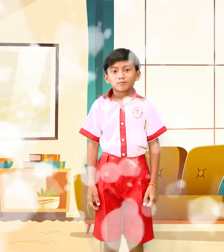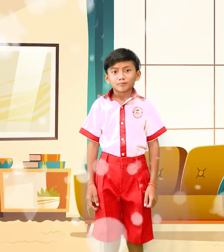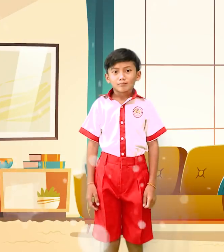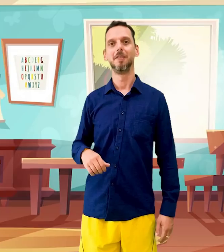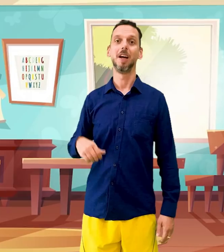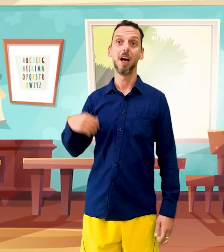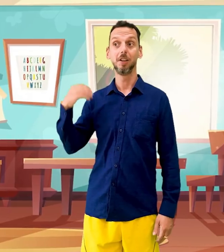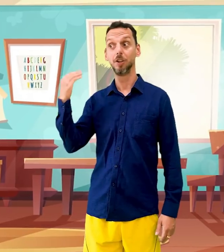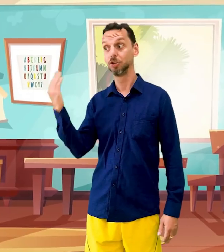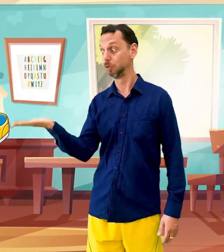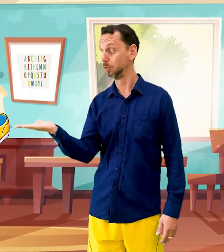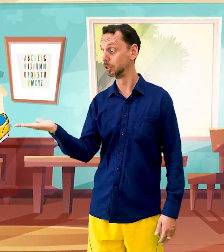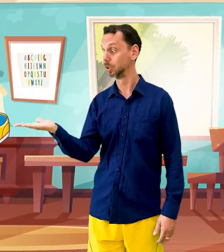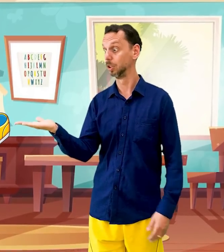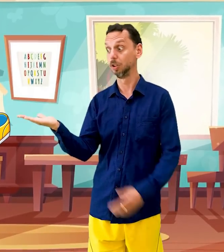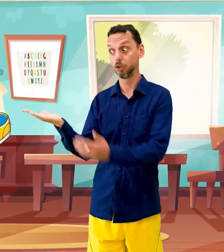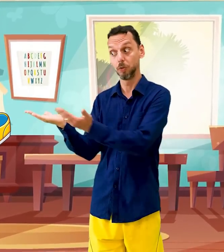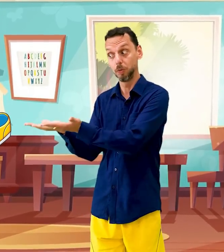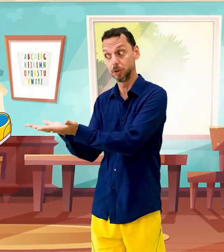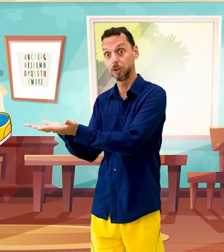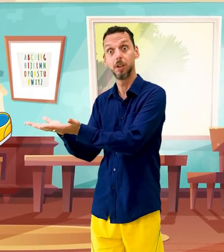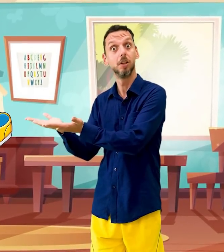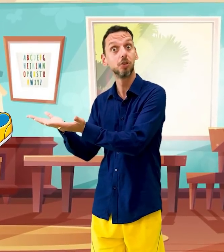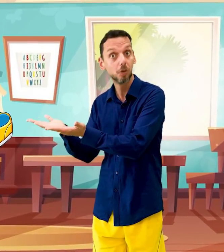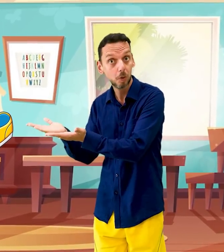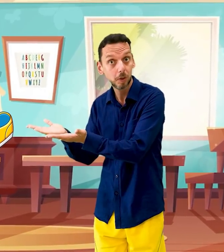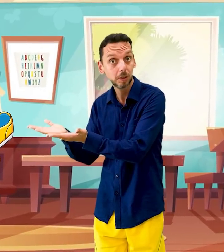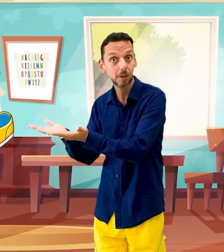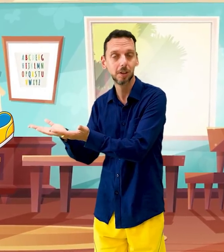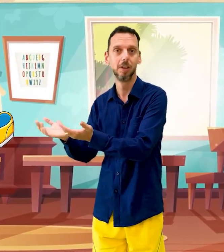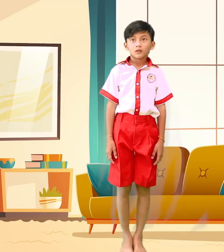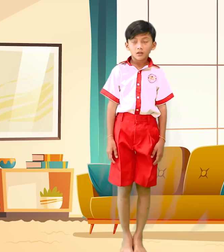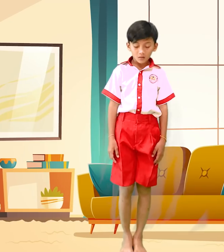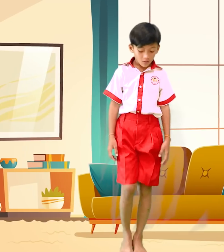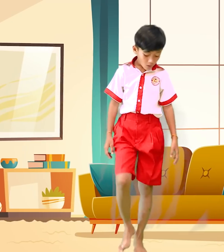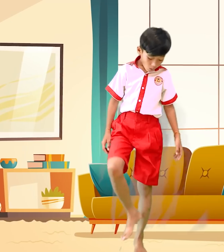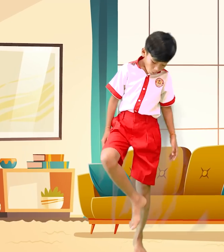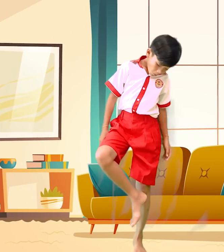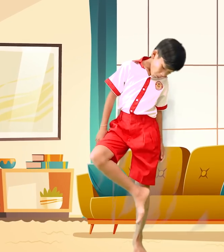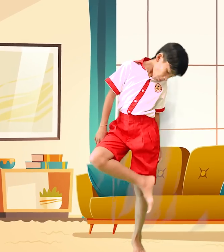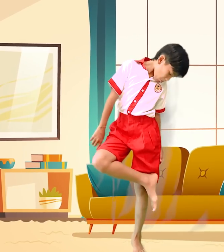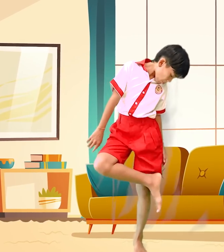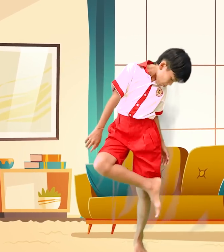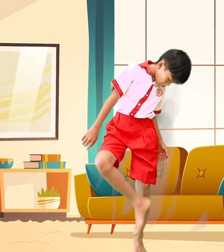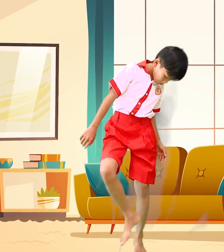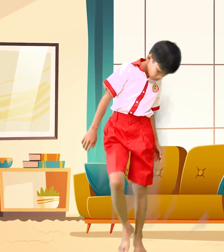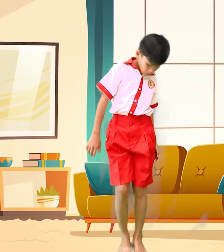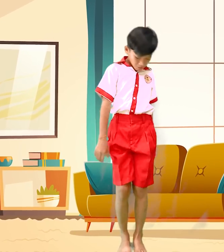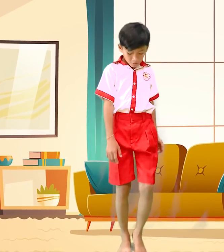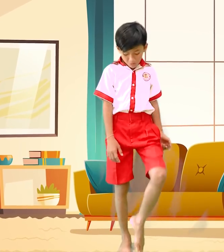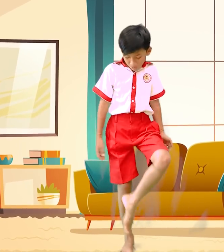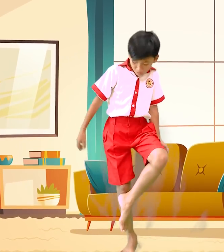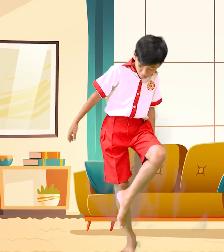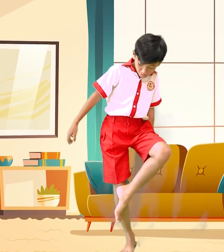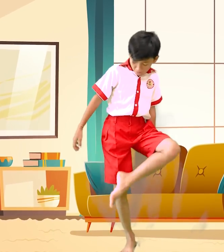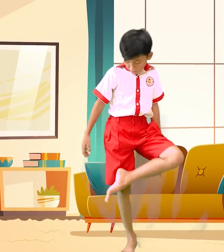Where are your shoes? Your shoes, your shoes Look for your shoes, your shoes, your shoes